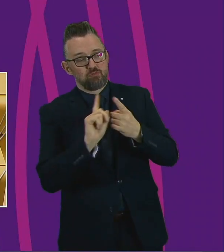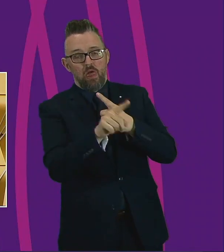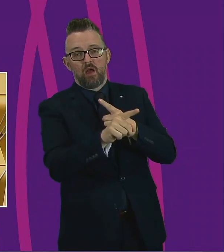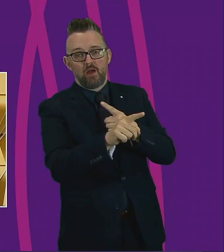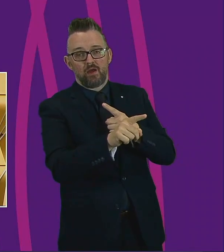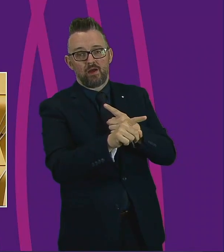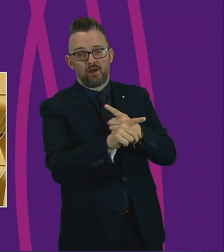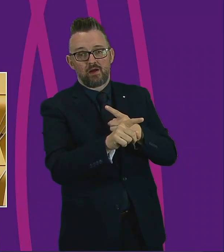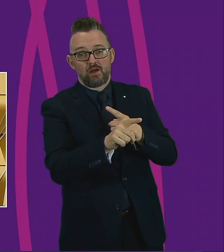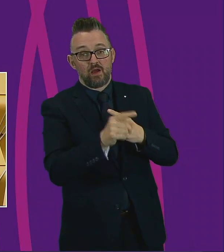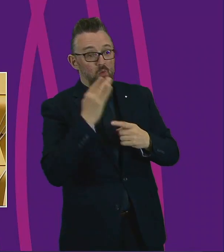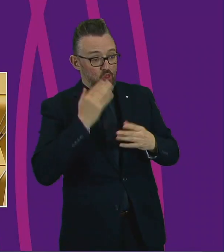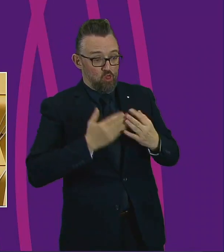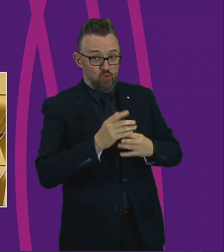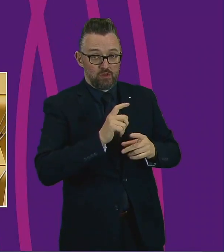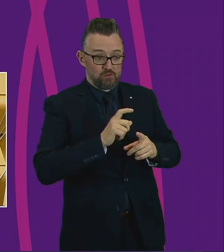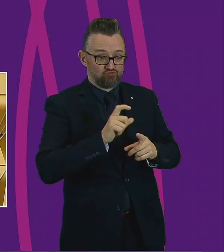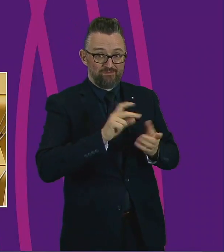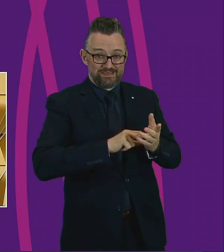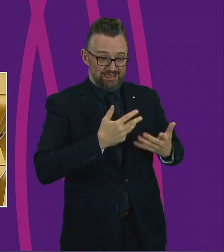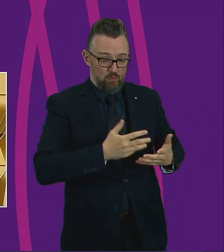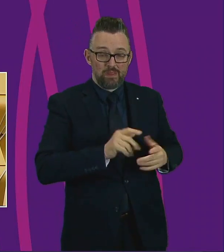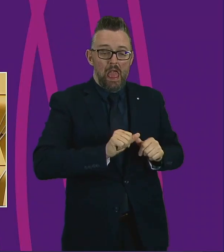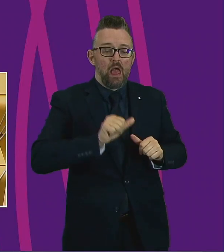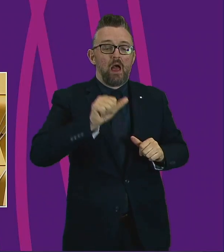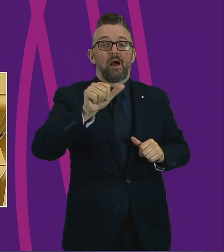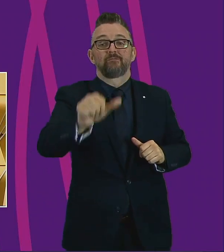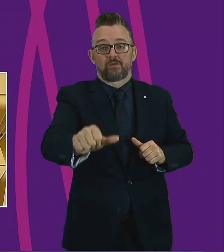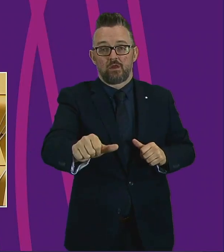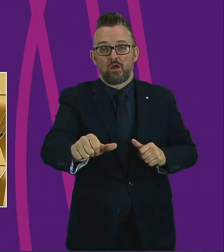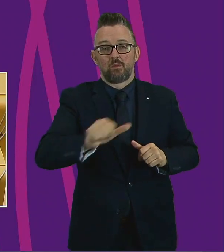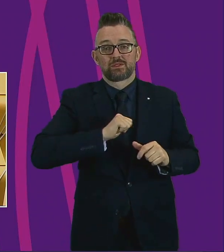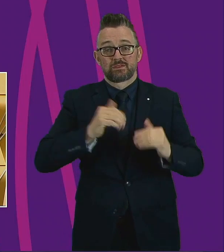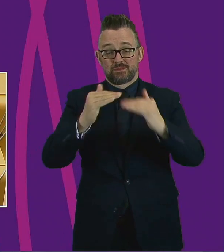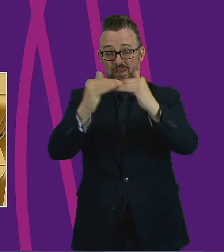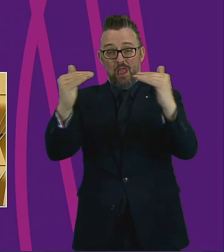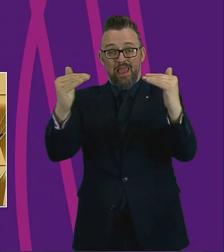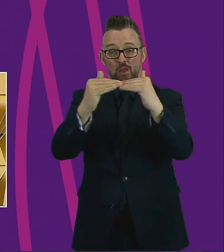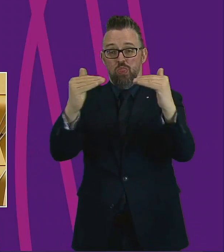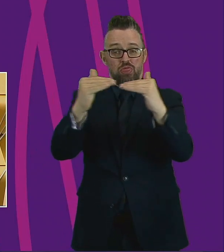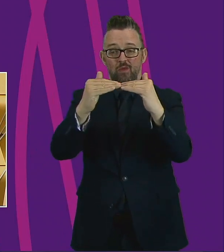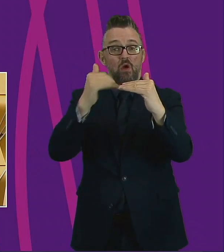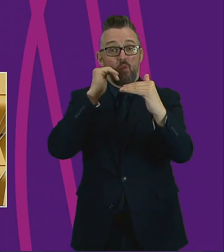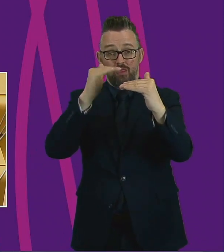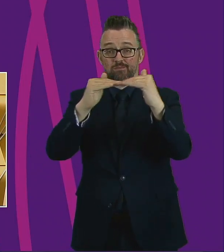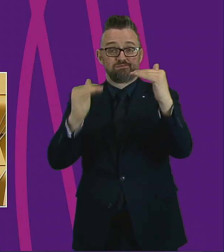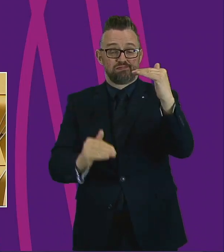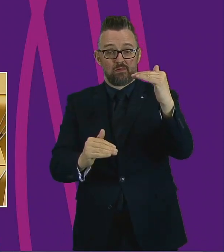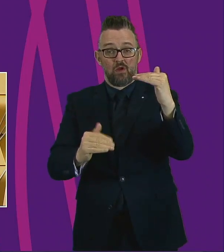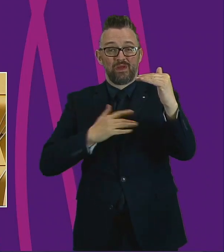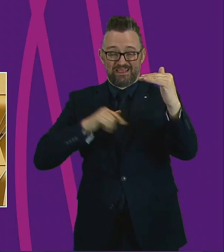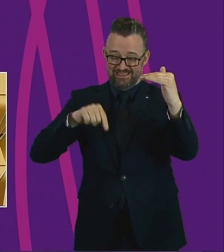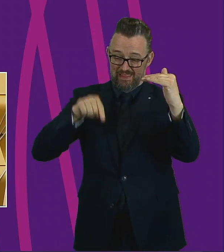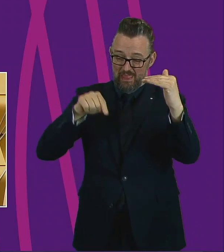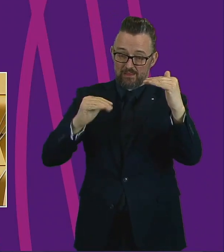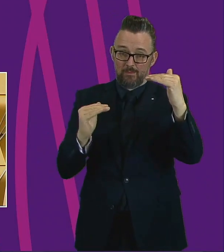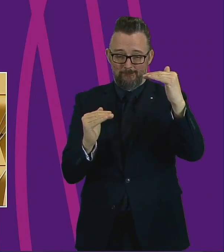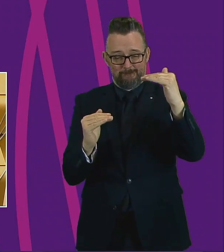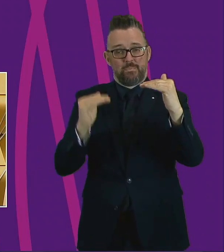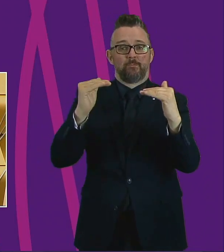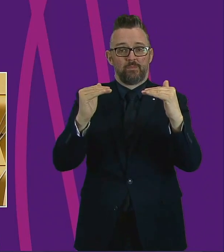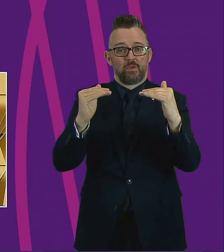respond after this crisis as well, as we tackle inequality, much deeper, wider inequality in our society.